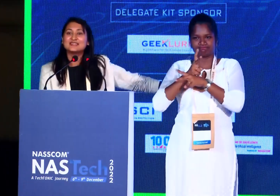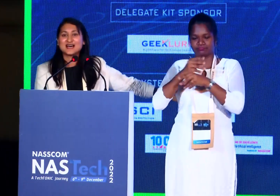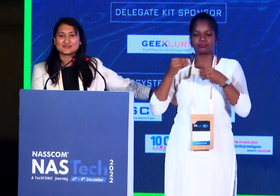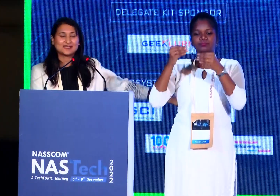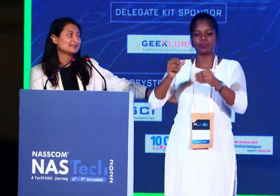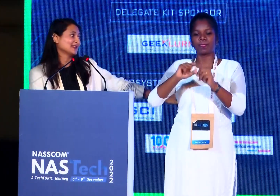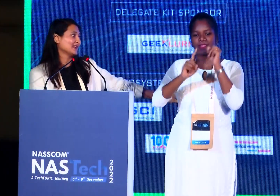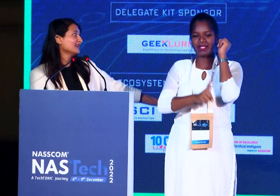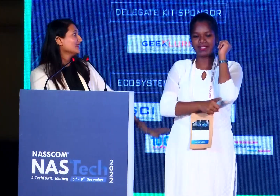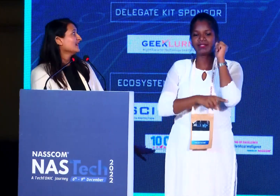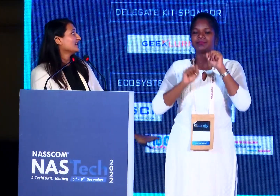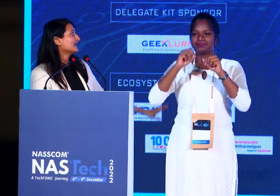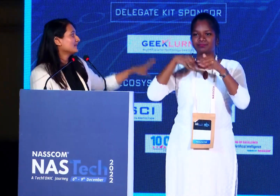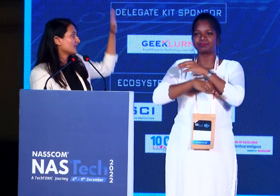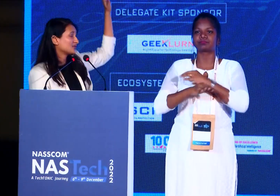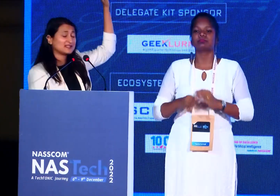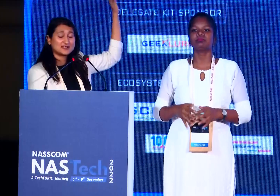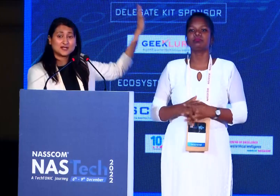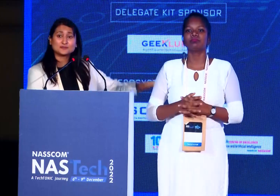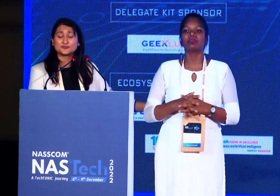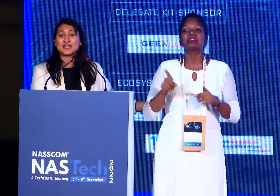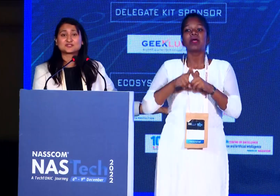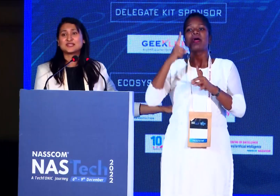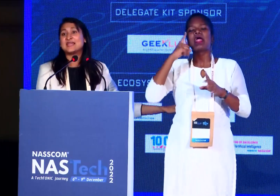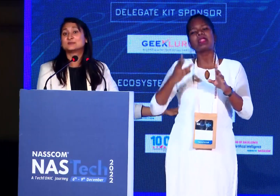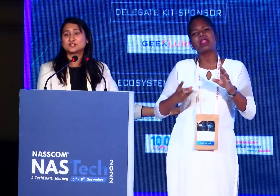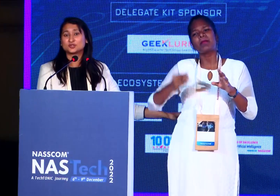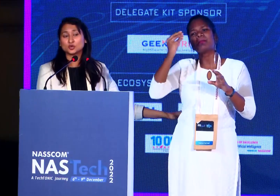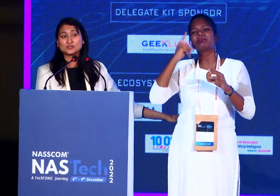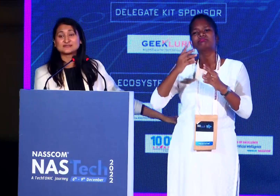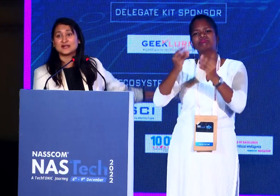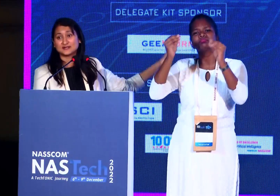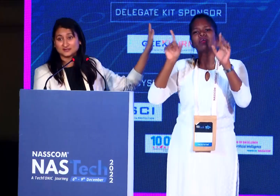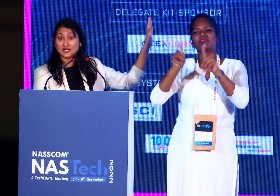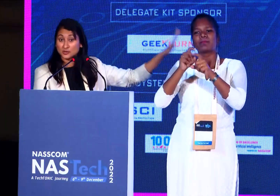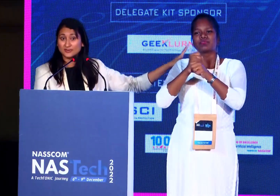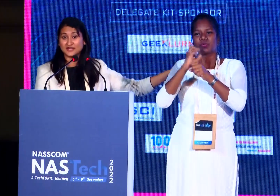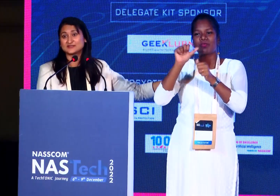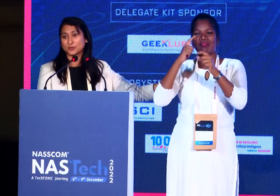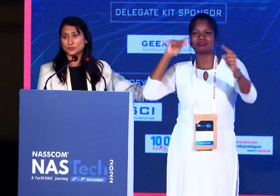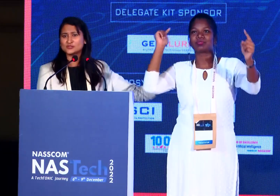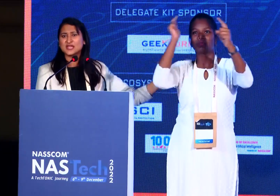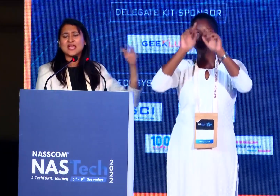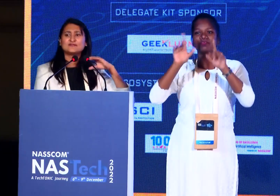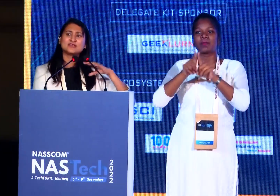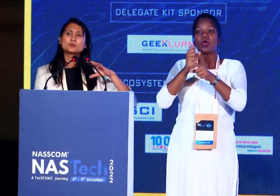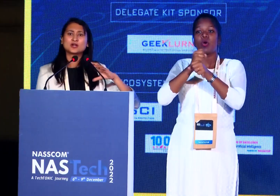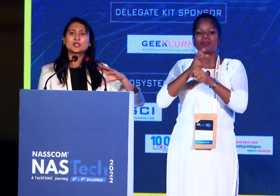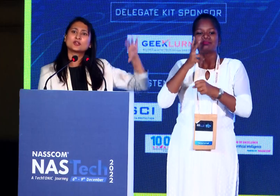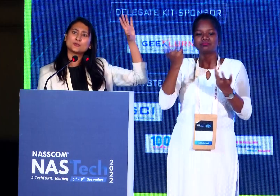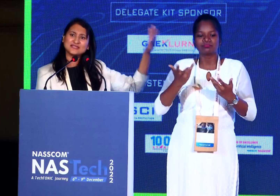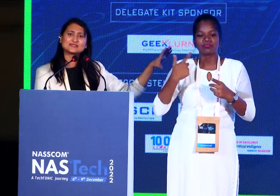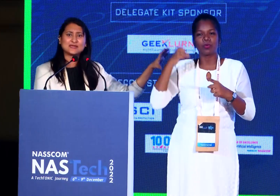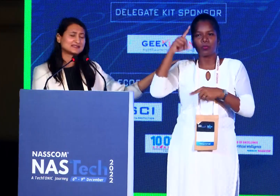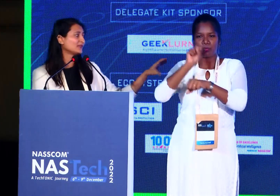at the last mile setting. Of course, there are a number of national health mission goals that the government has proposed. And we are